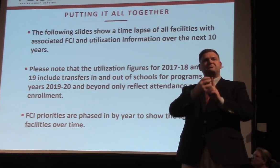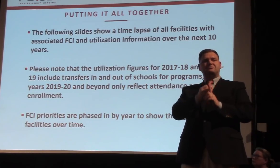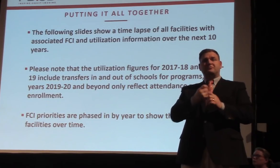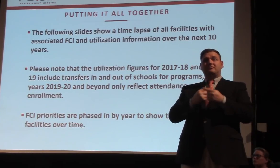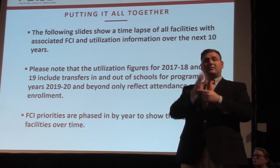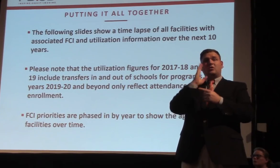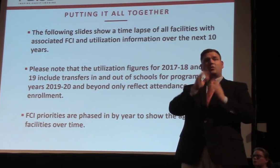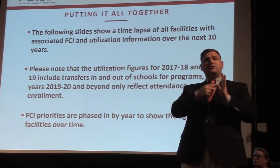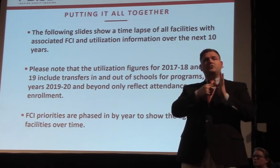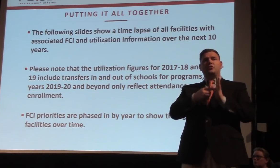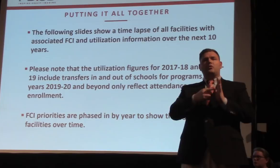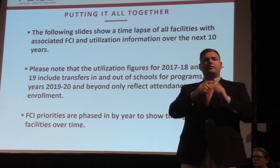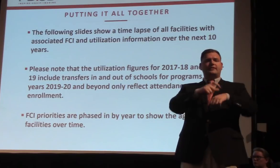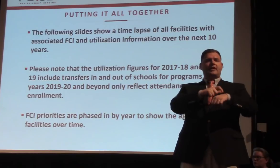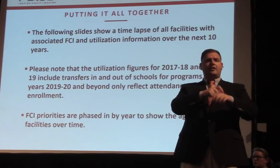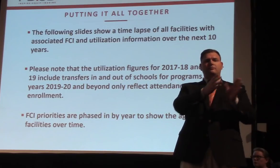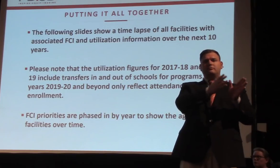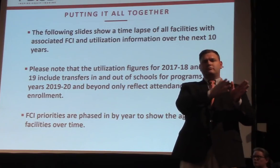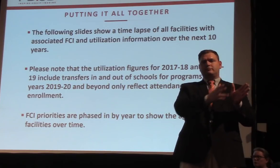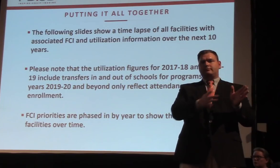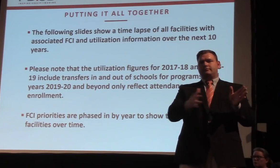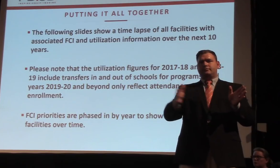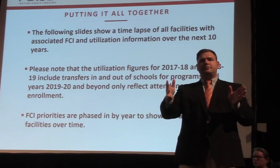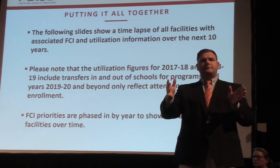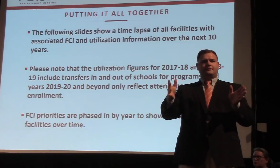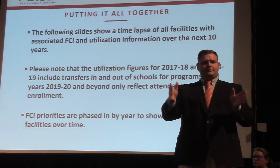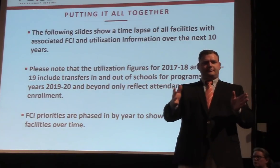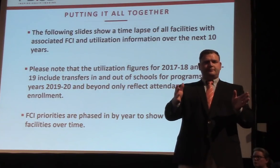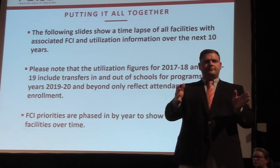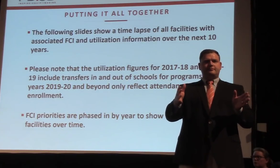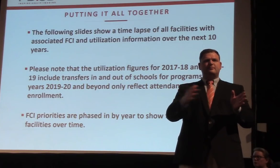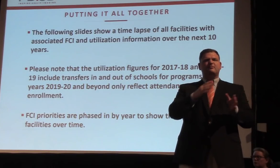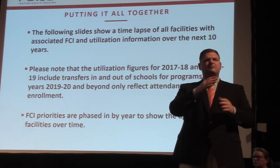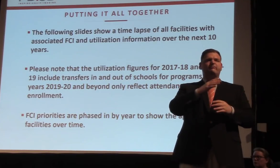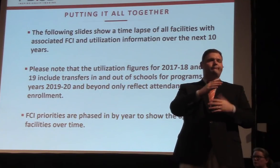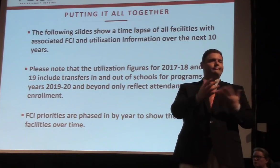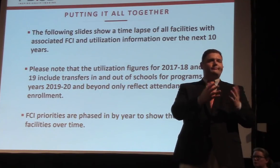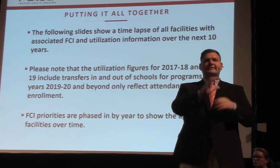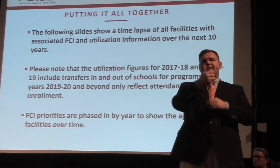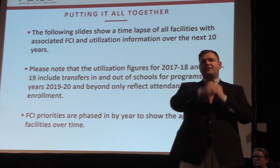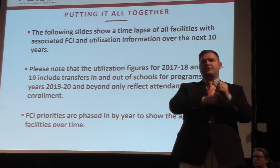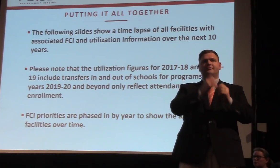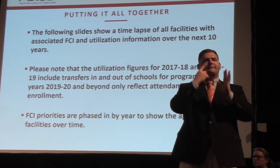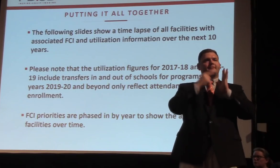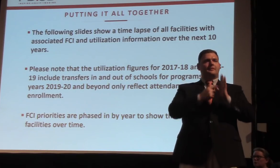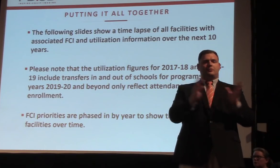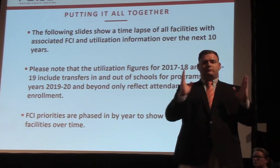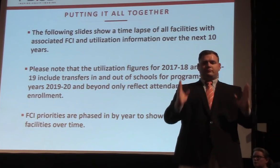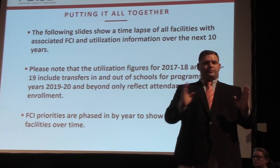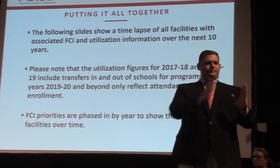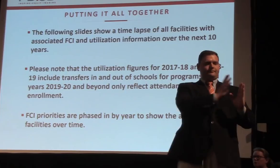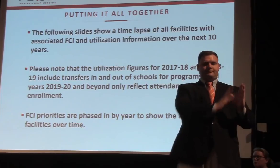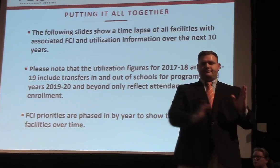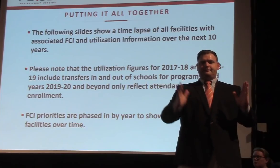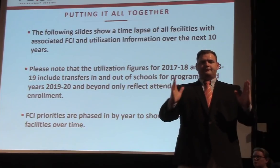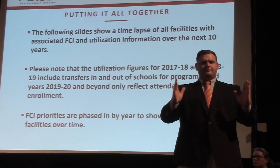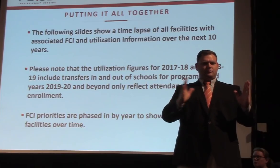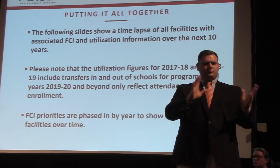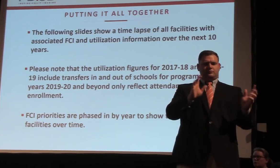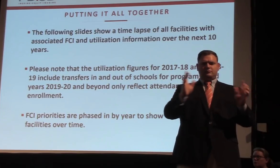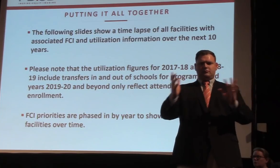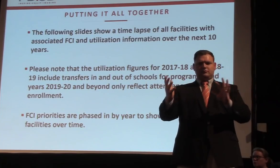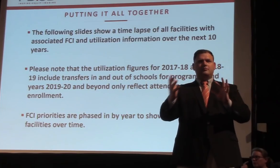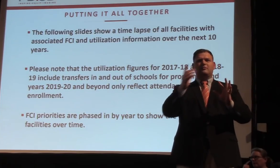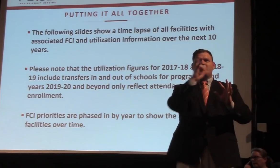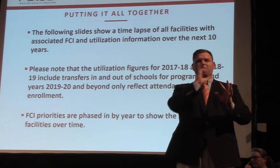of facility condition and utilization over the next 10 years. And I just want you to note that we're looking at that 2017-18